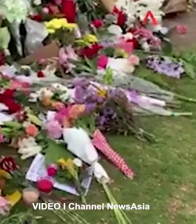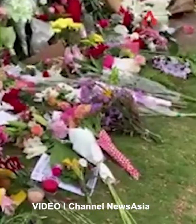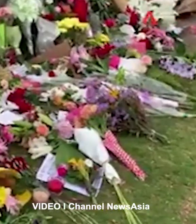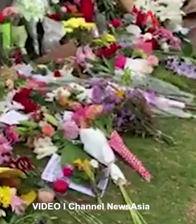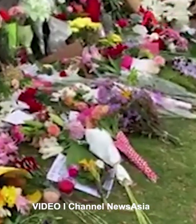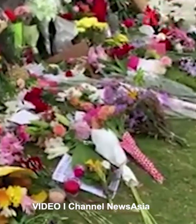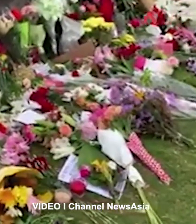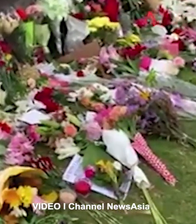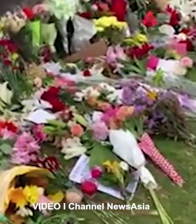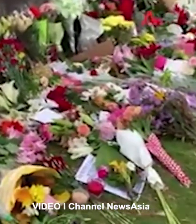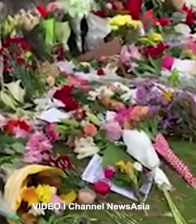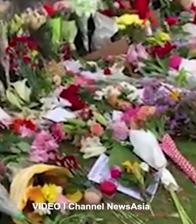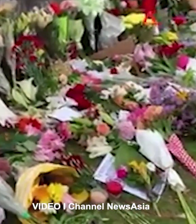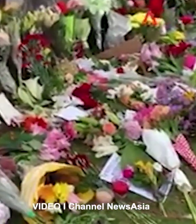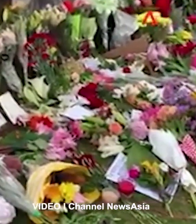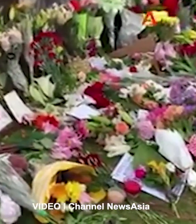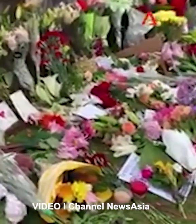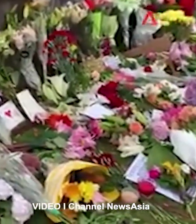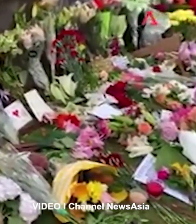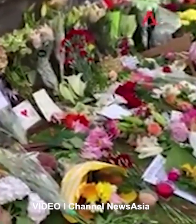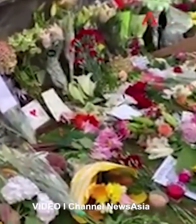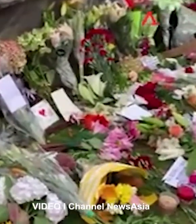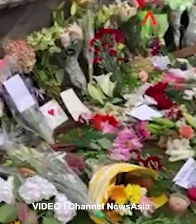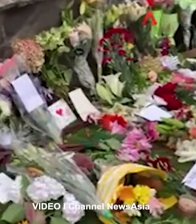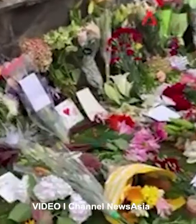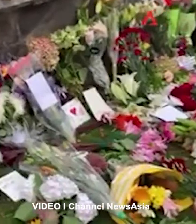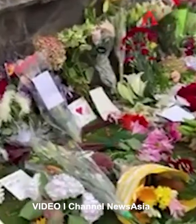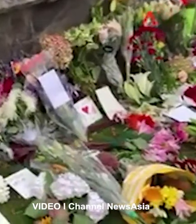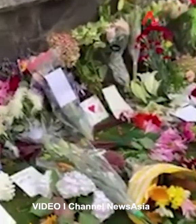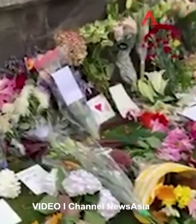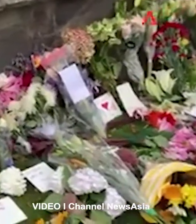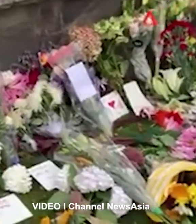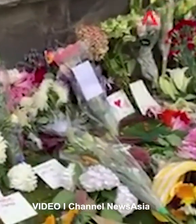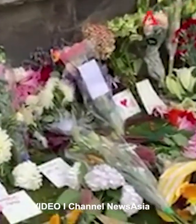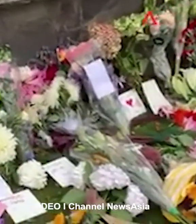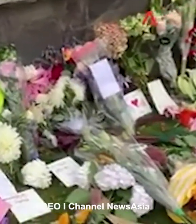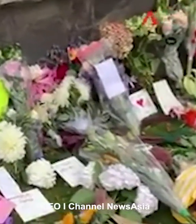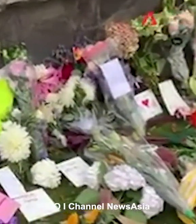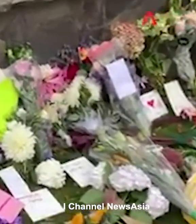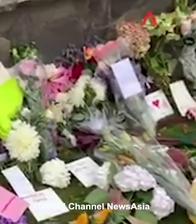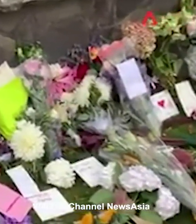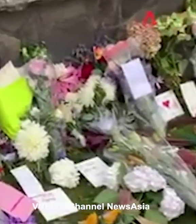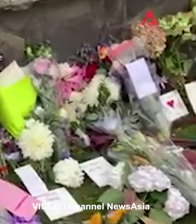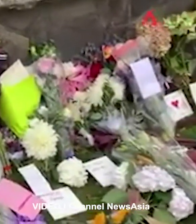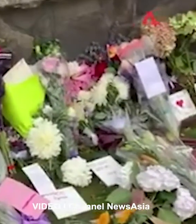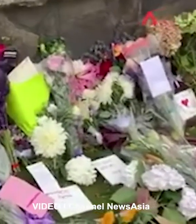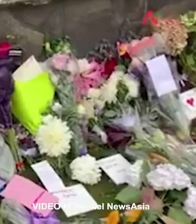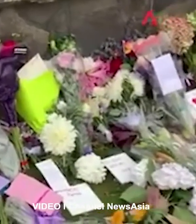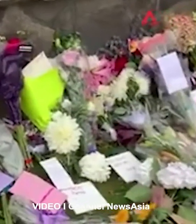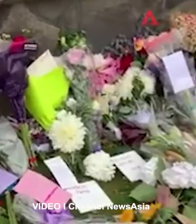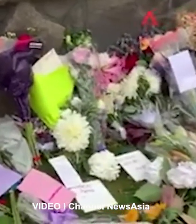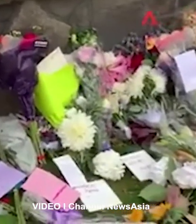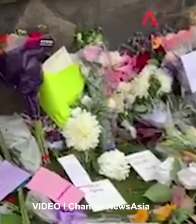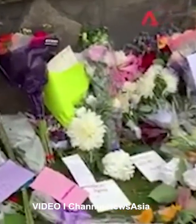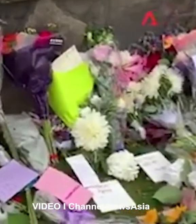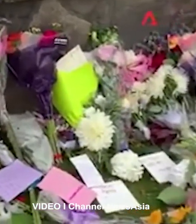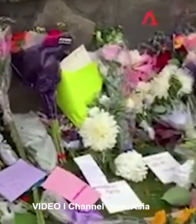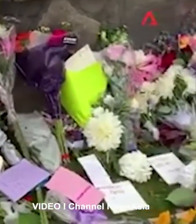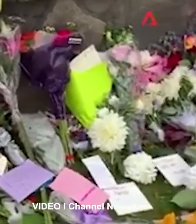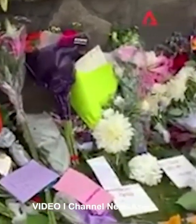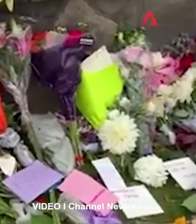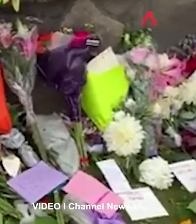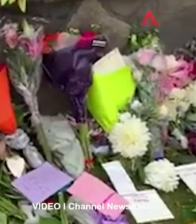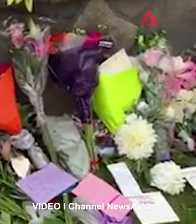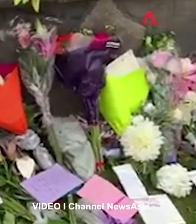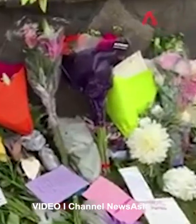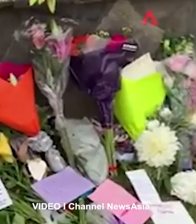this is an issue that I will look to be discussing, um, directly with Facebook. What did you say? What did Cheryl Sandberg say? An